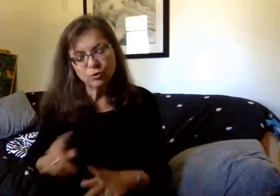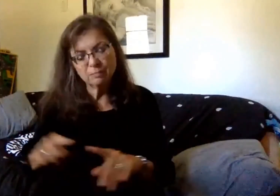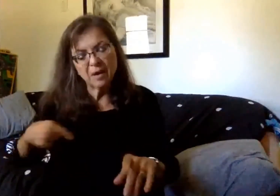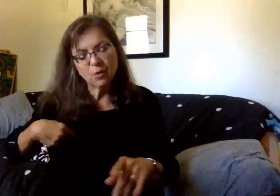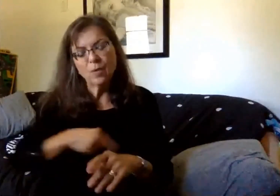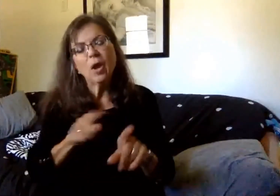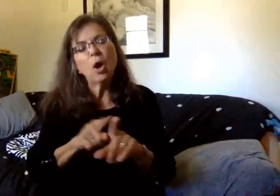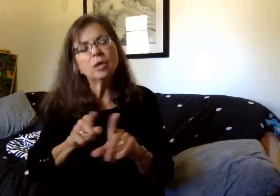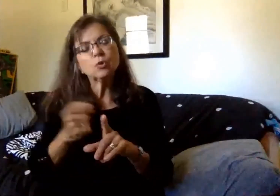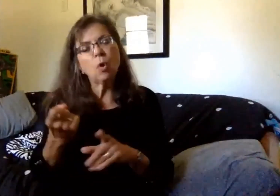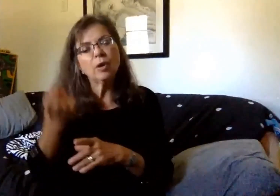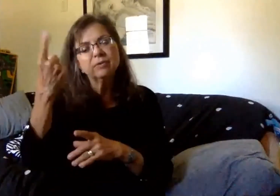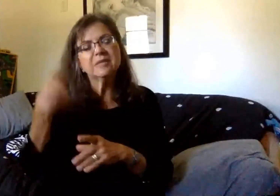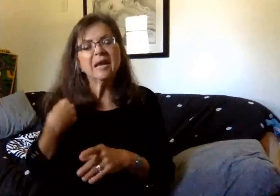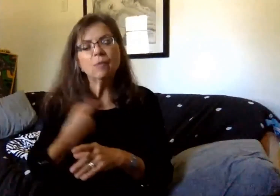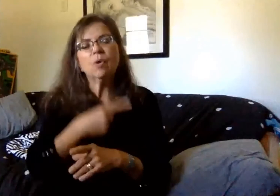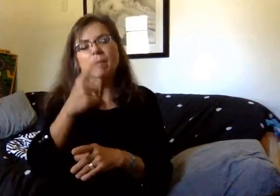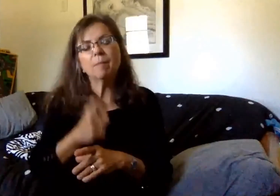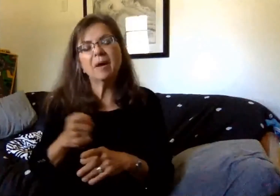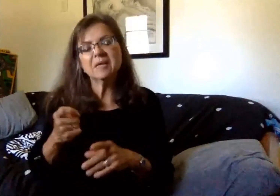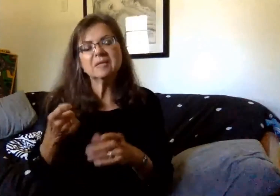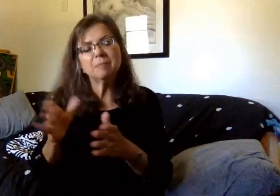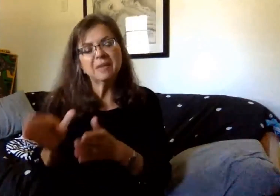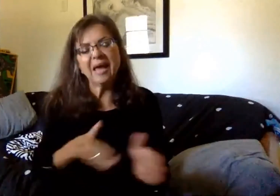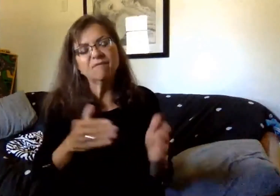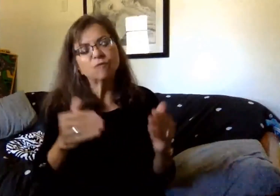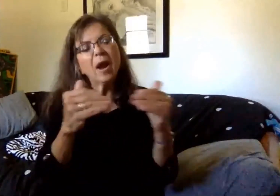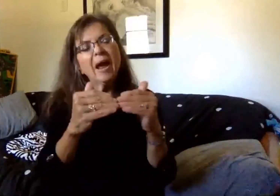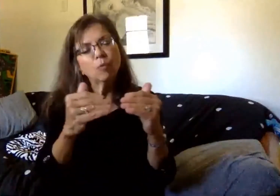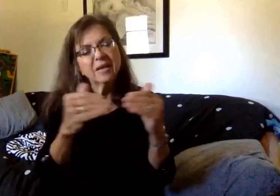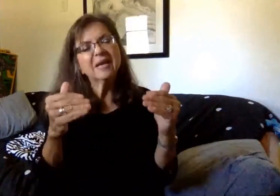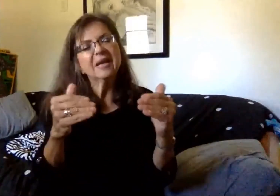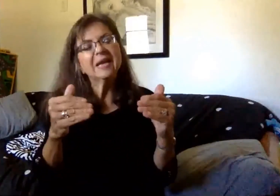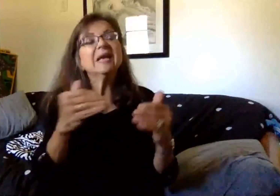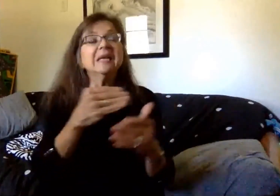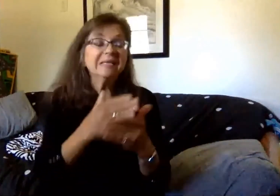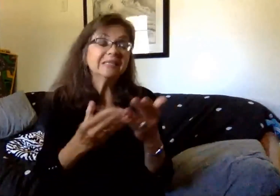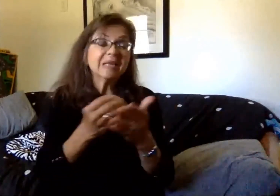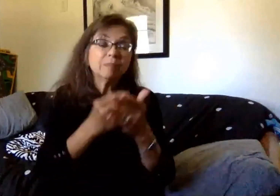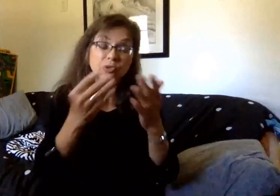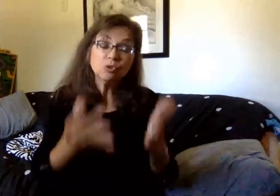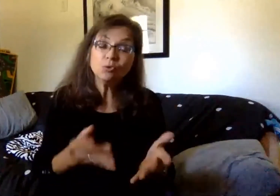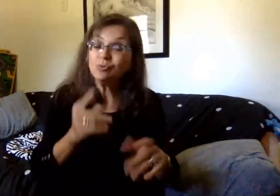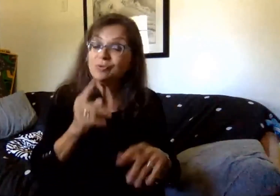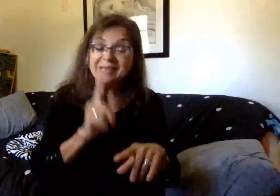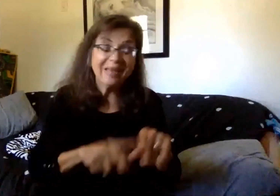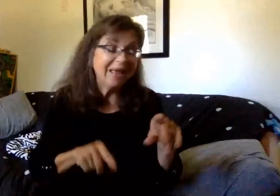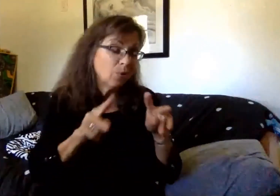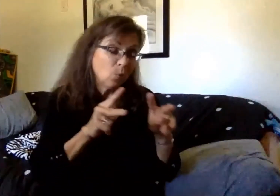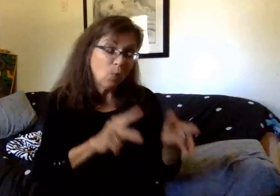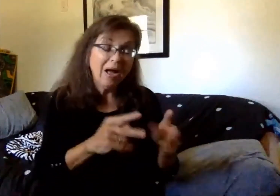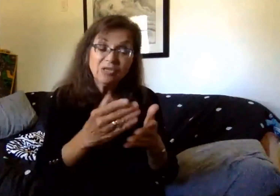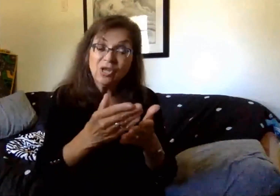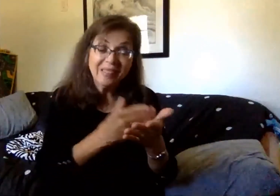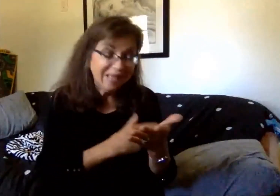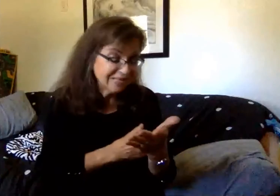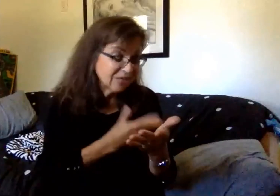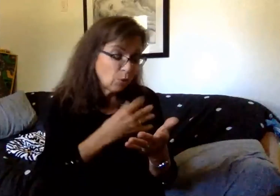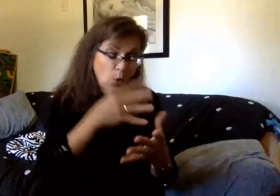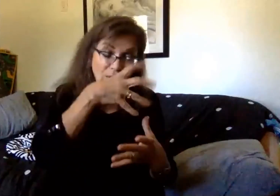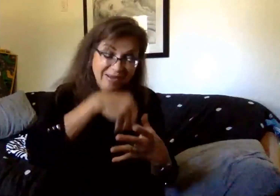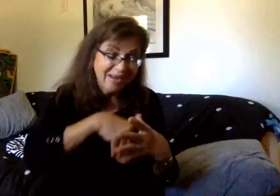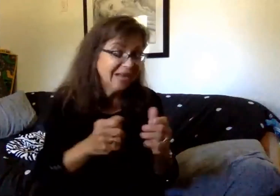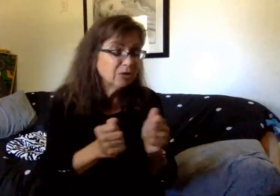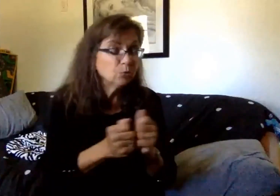have to plan for equity, so we know that some students will not be able to watch a lesson or engage with a